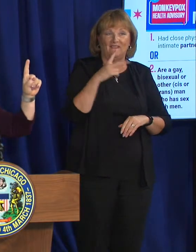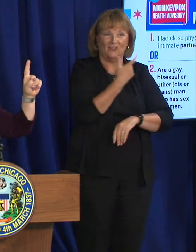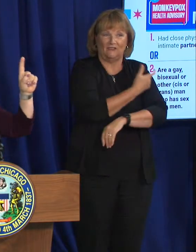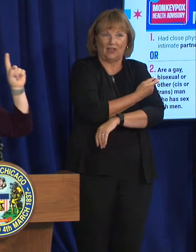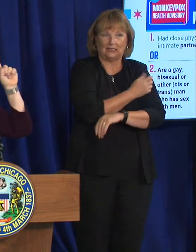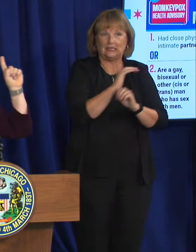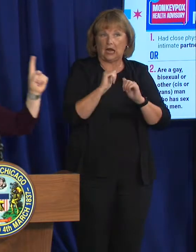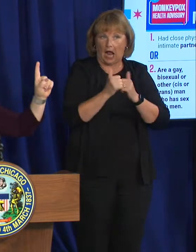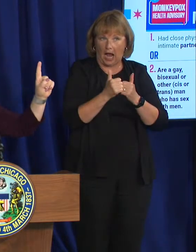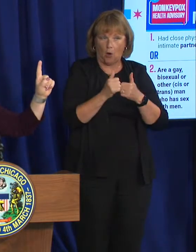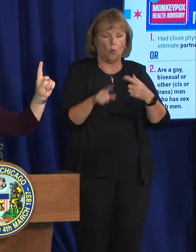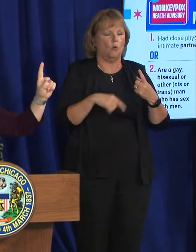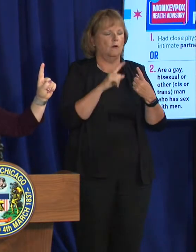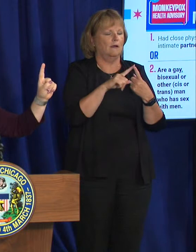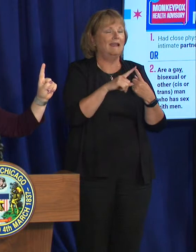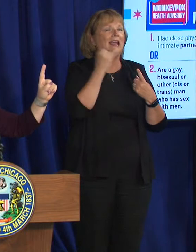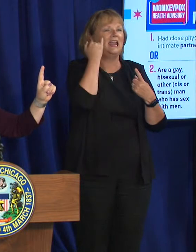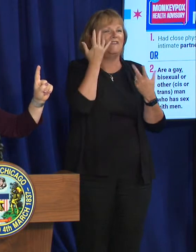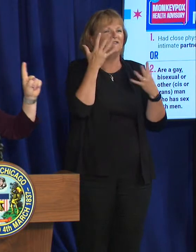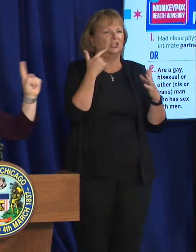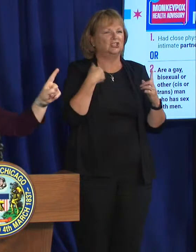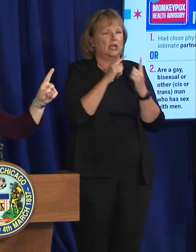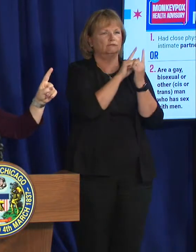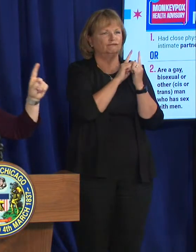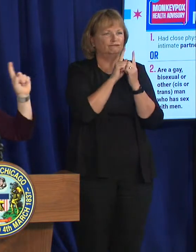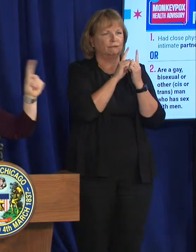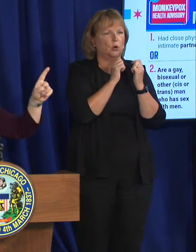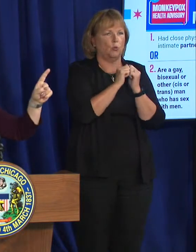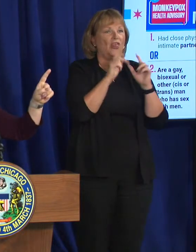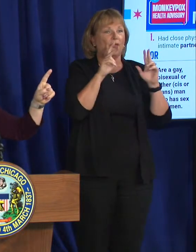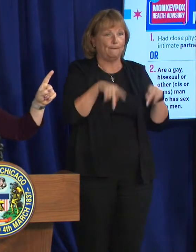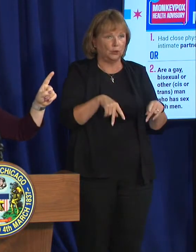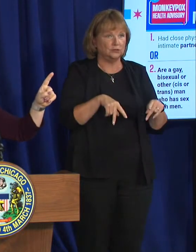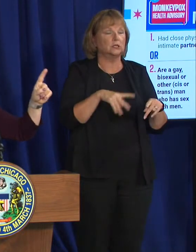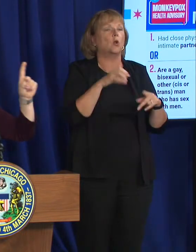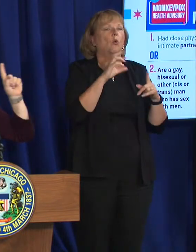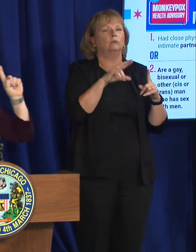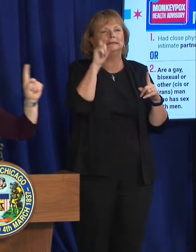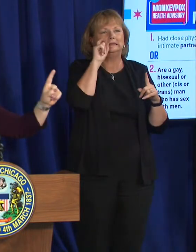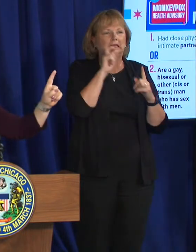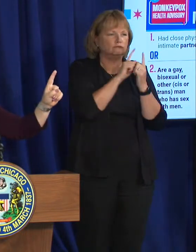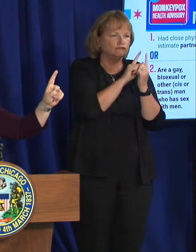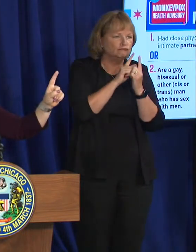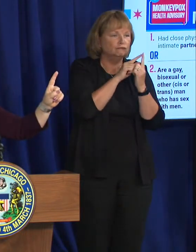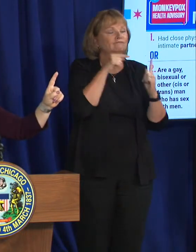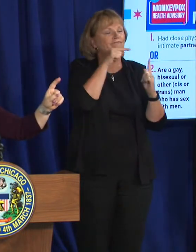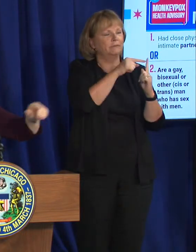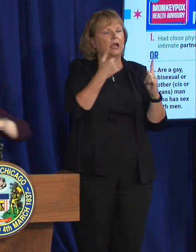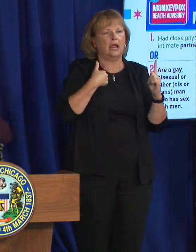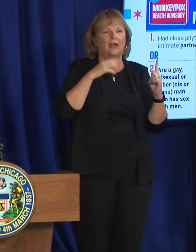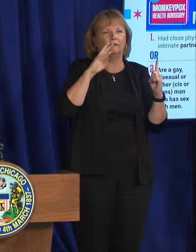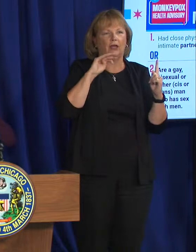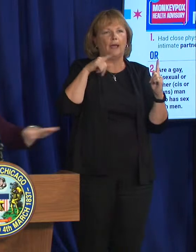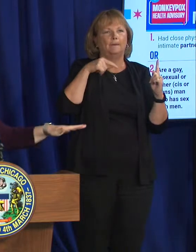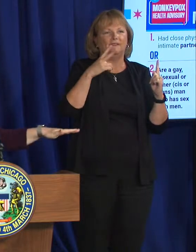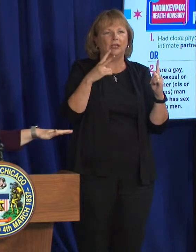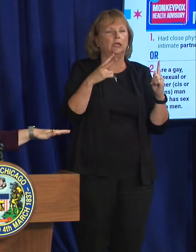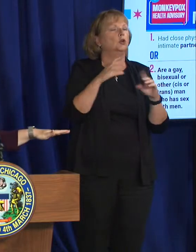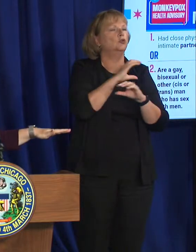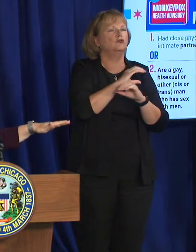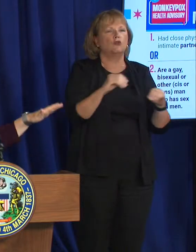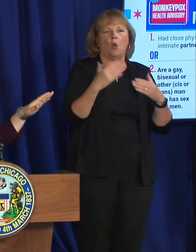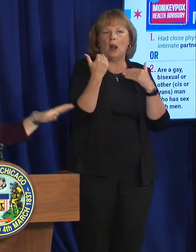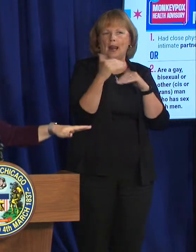one, if you had close physical contact with someone or an intimate partner who is diagnosed with MPV, no